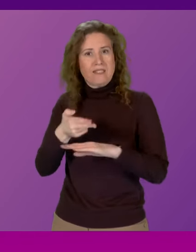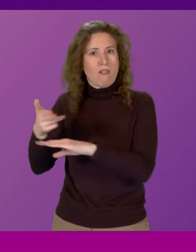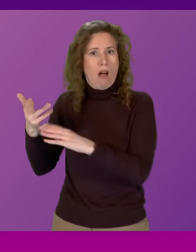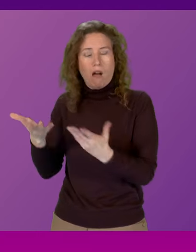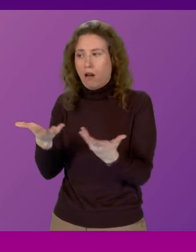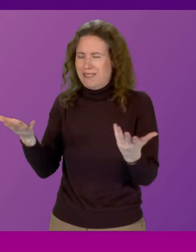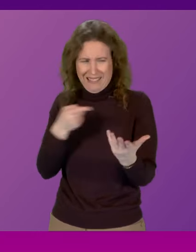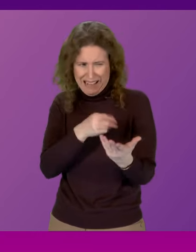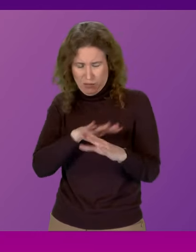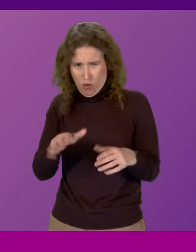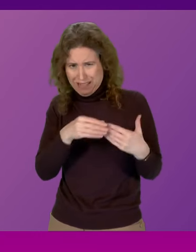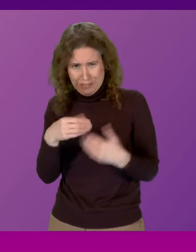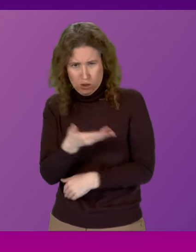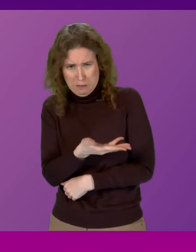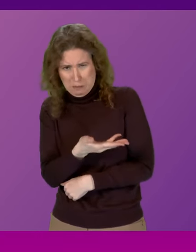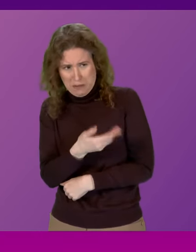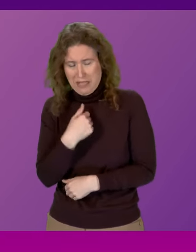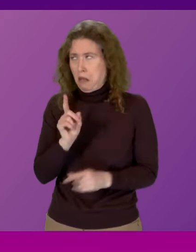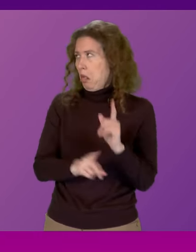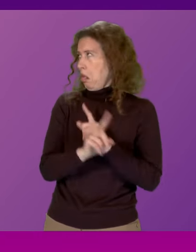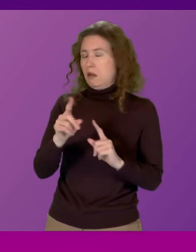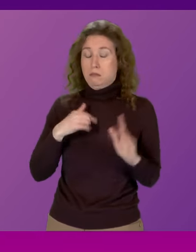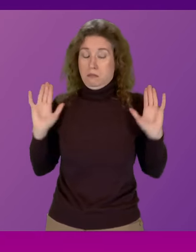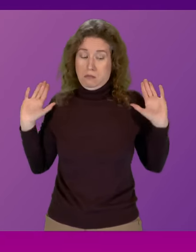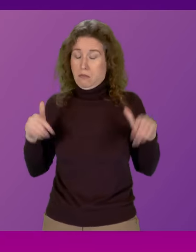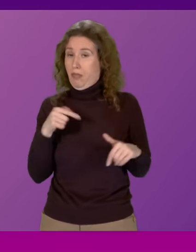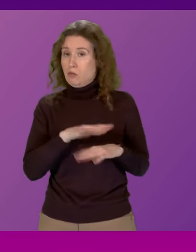version of leadership, presiding officer, that I will subscribe to.